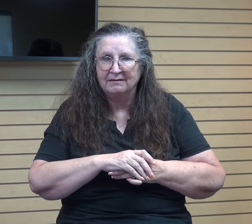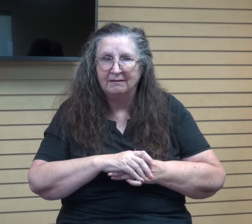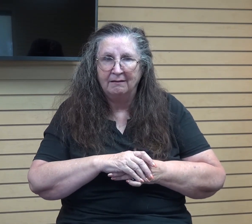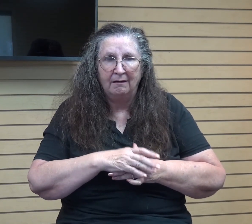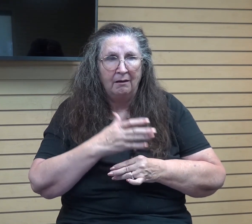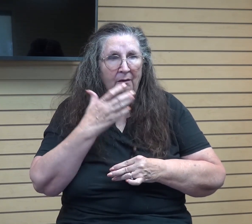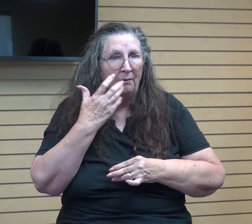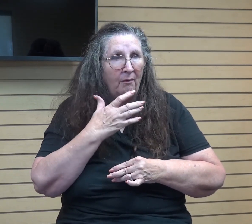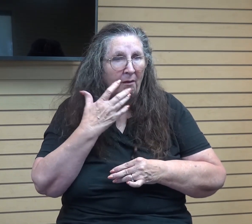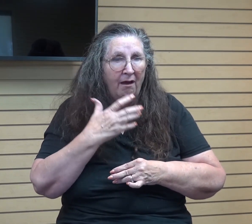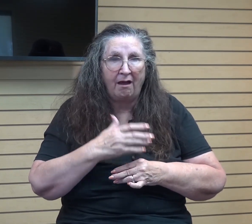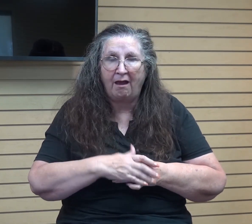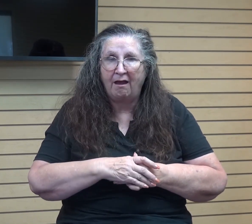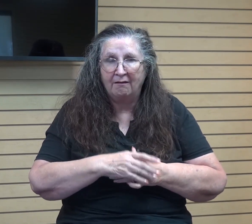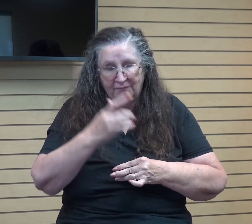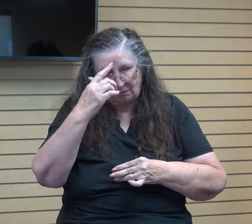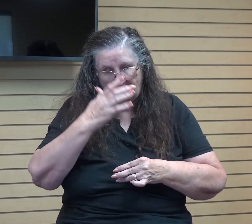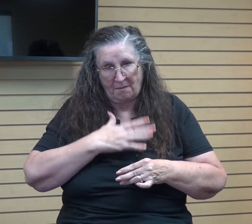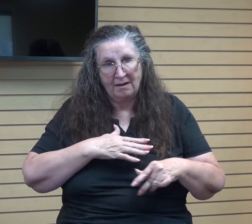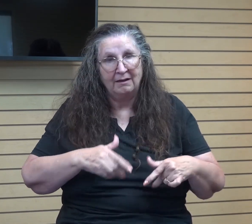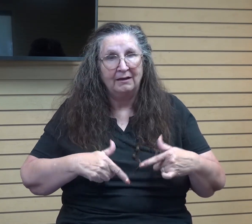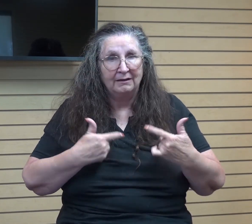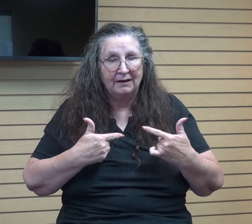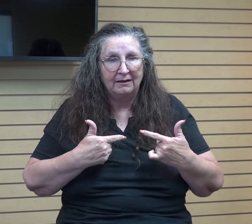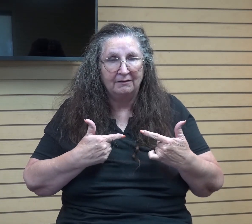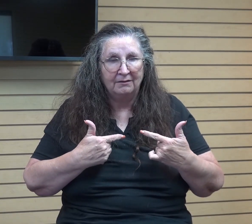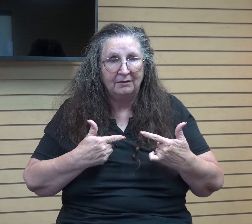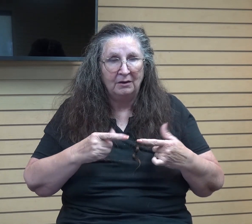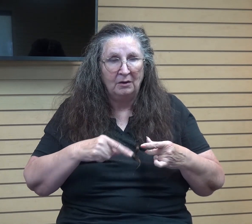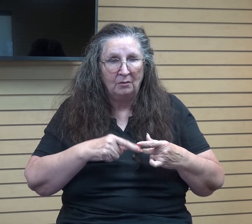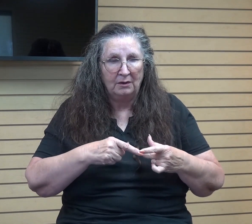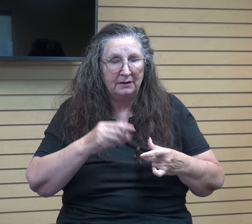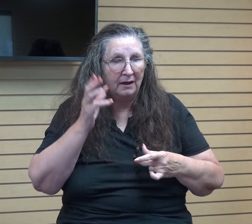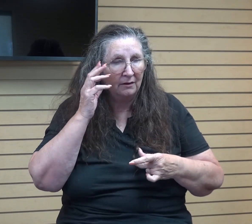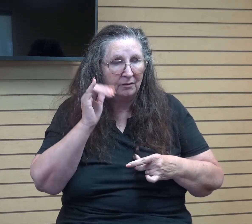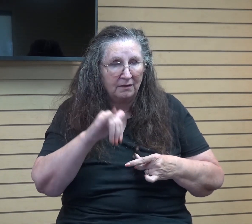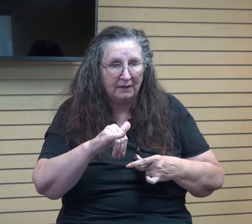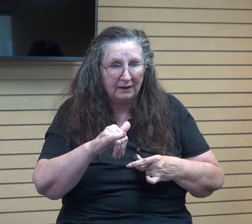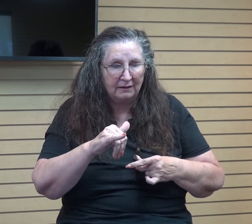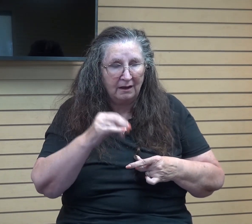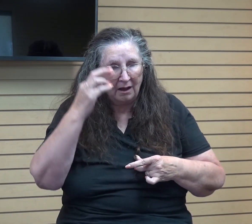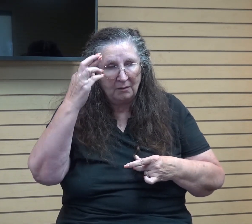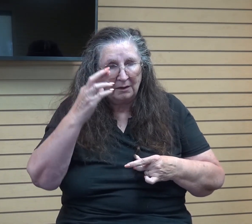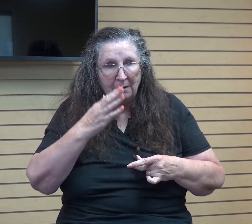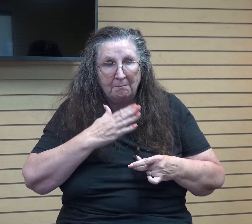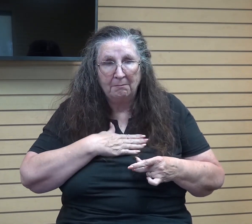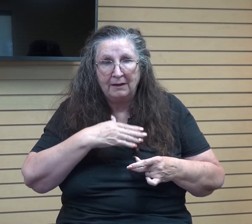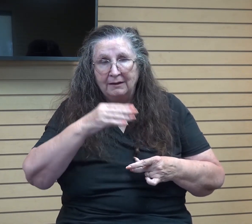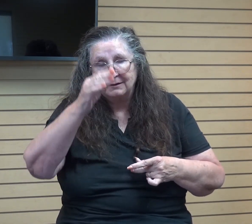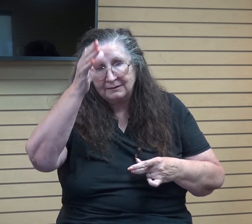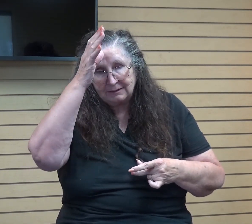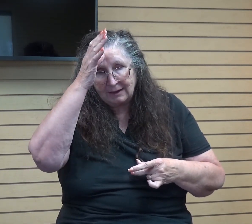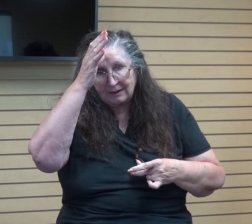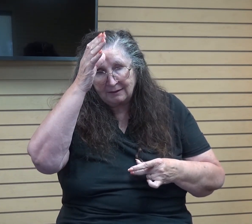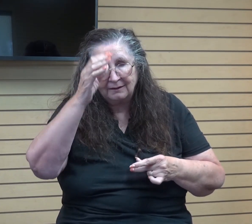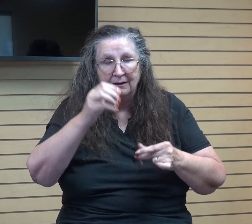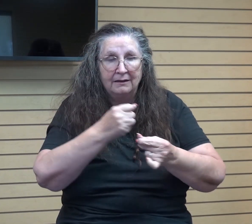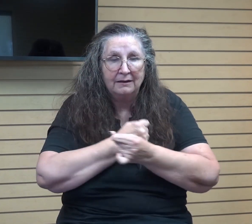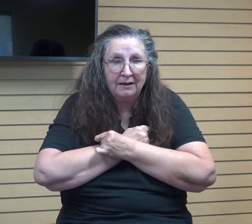for my life. As soon as I heard that, I realized, my dad loves me more than anything else, more than anything I can